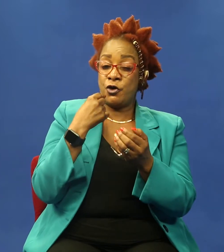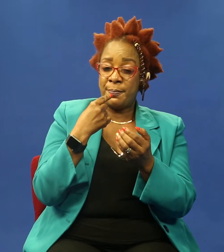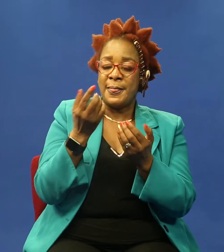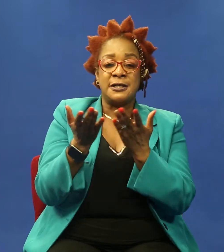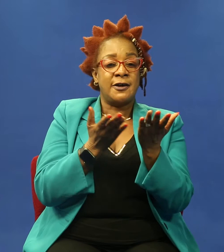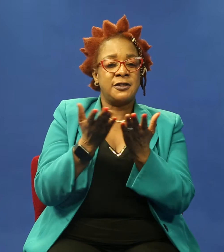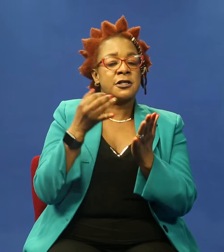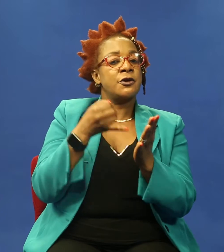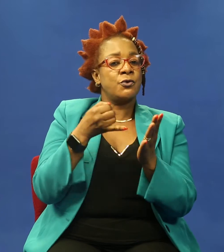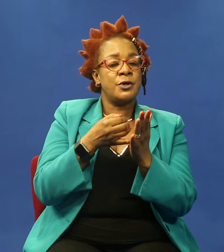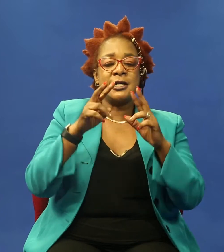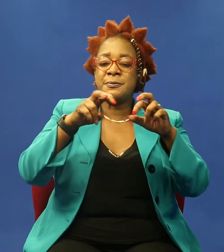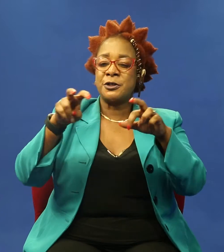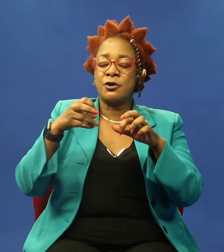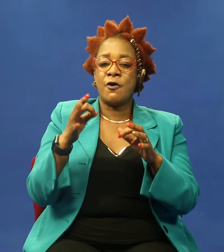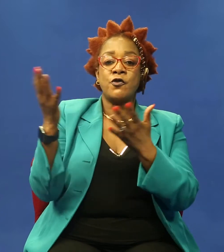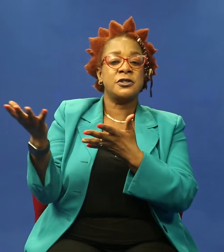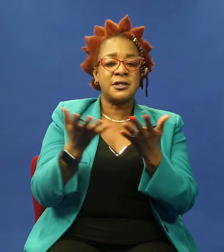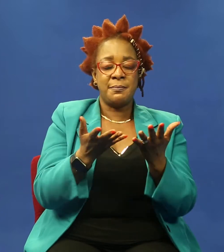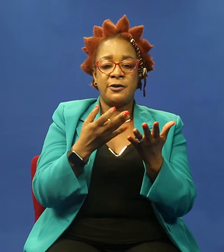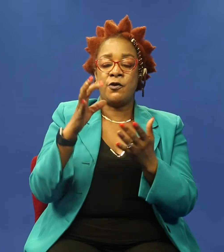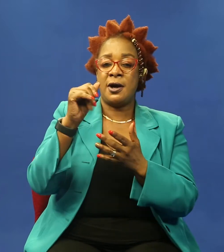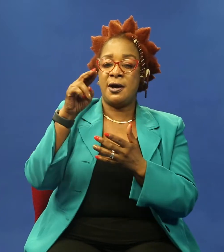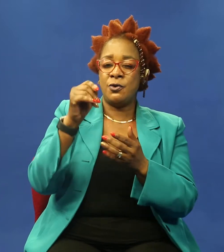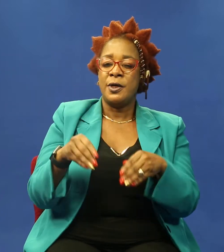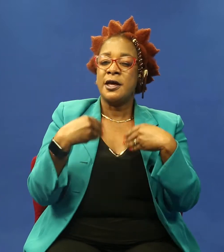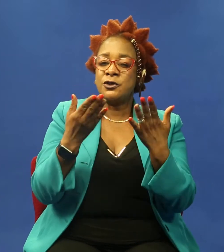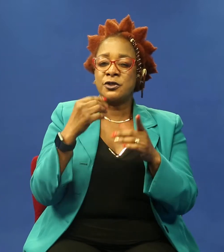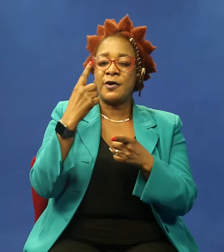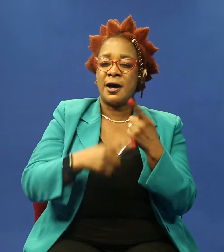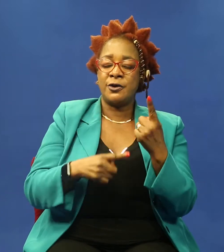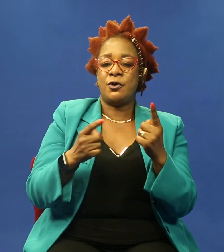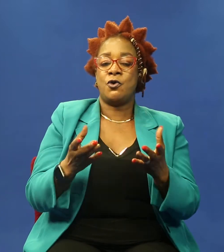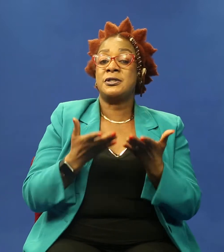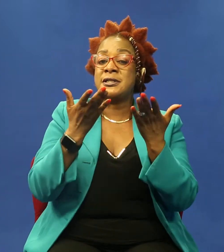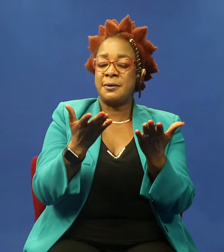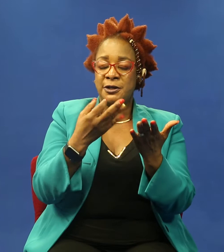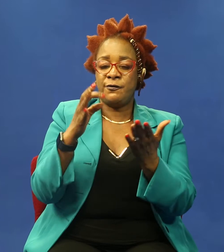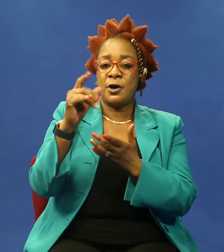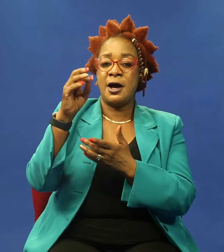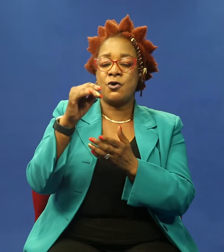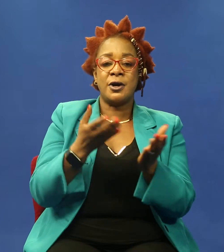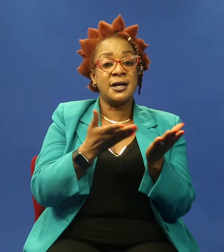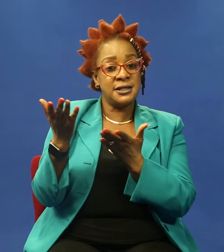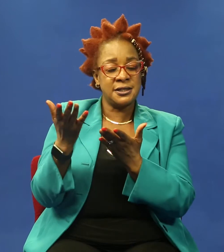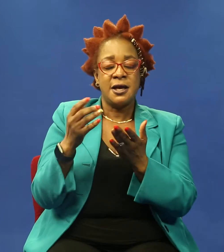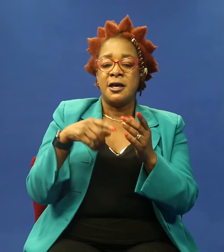inspections of consignments for cargo release, issuance of annual consignment for cargo release, issuance of annual export